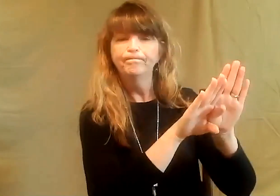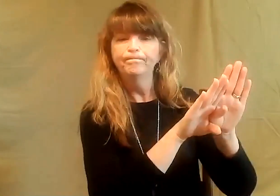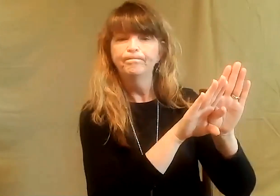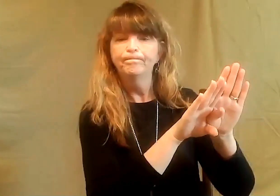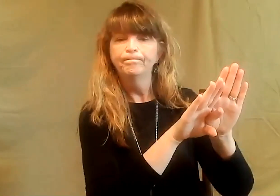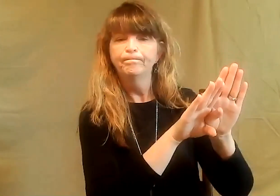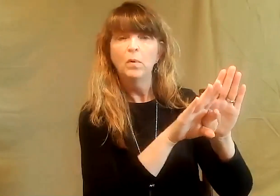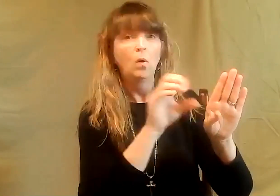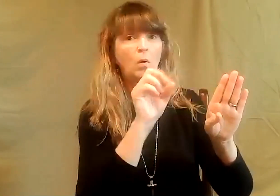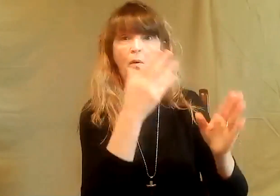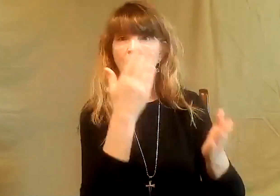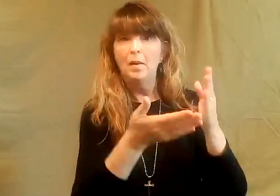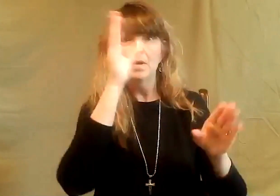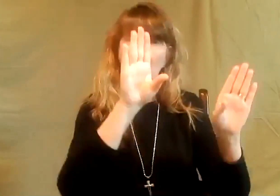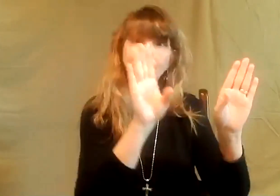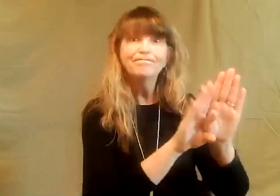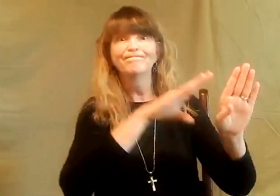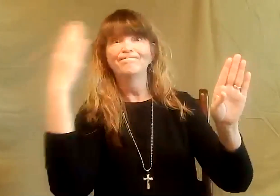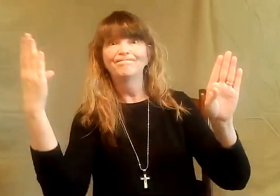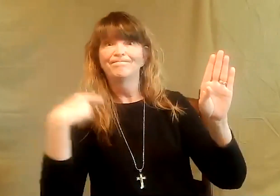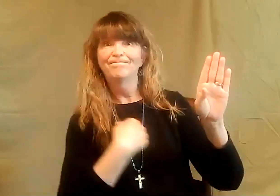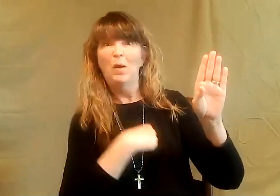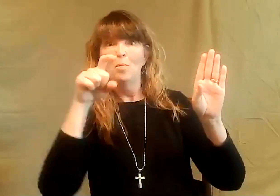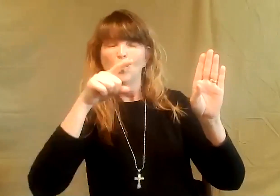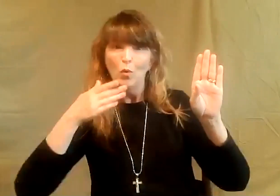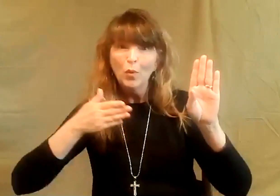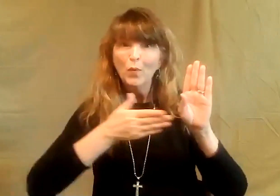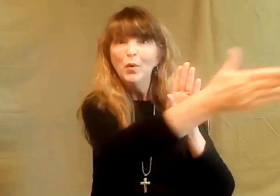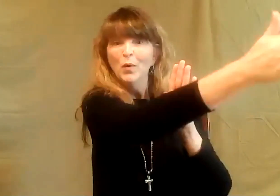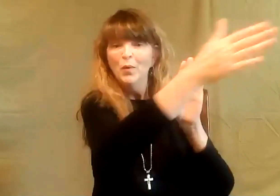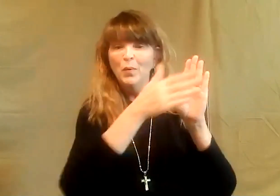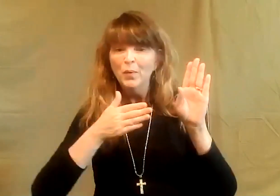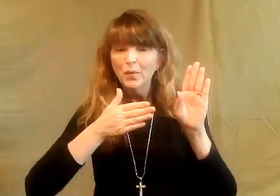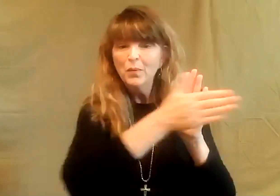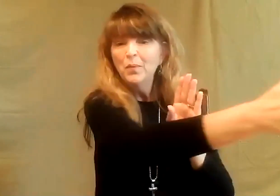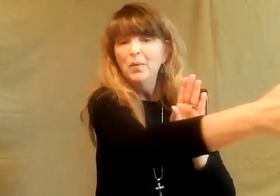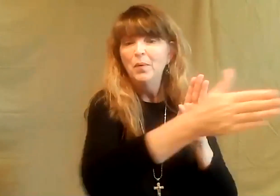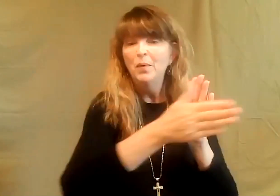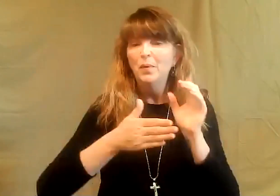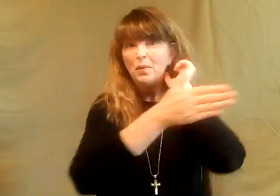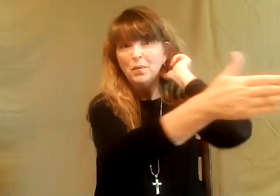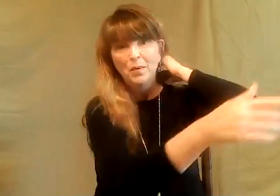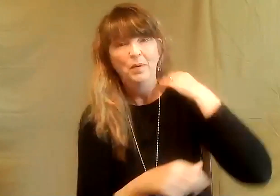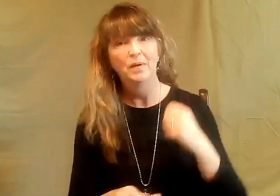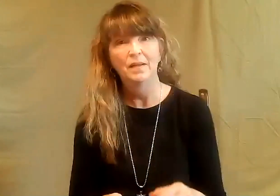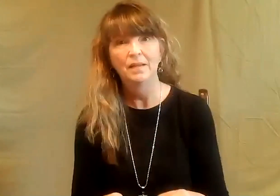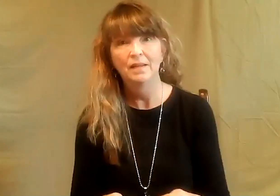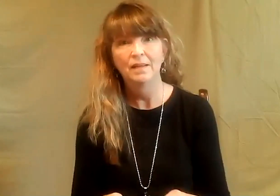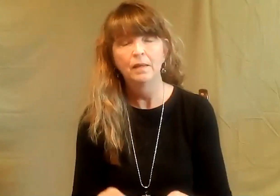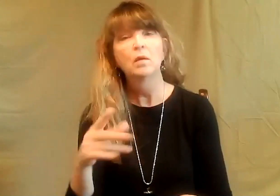And sometimes God will have the door closed. Other times God will open the door and we'll know we're supposed to go through and proceed.